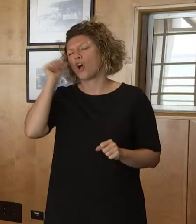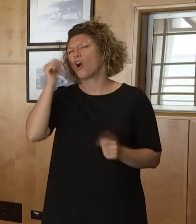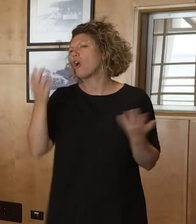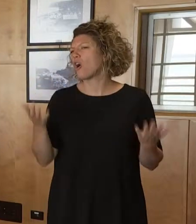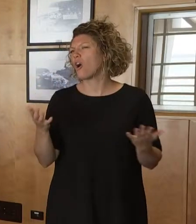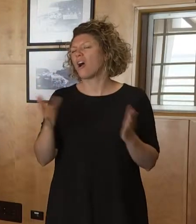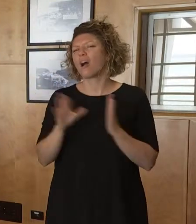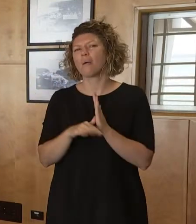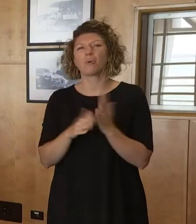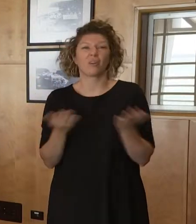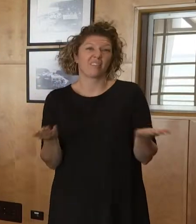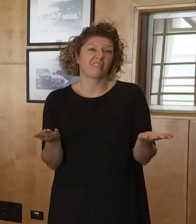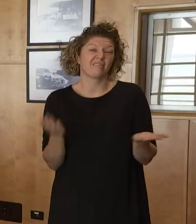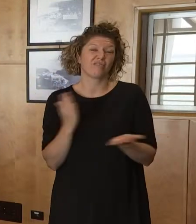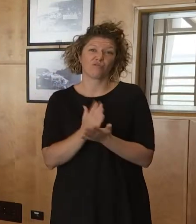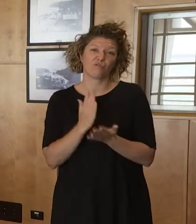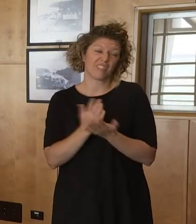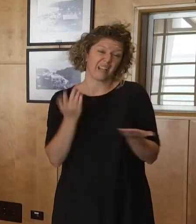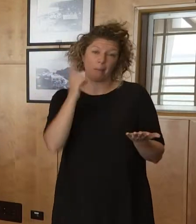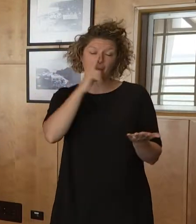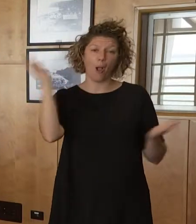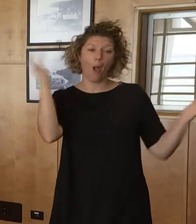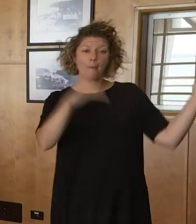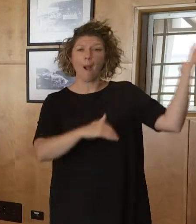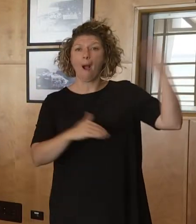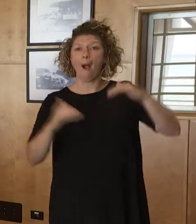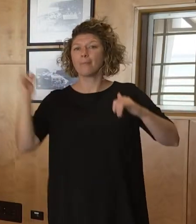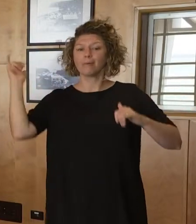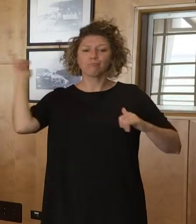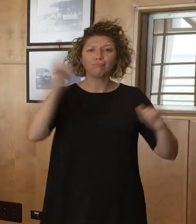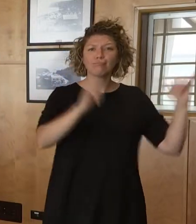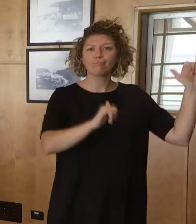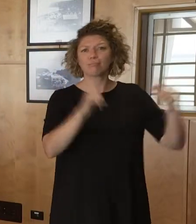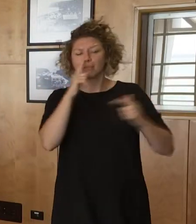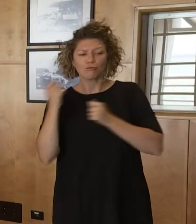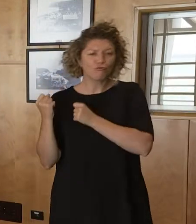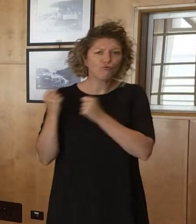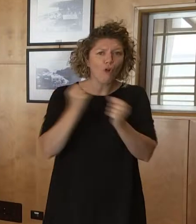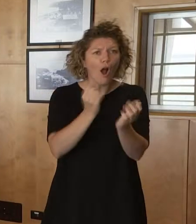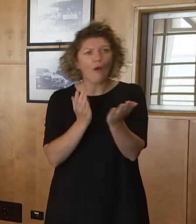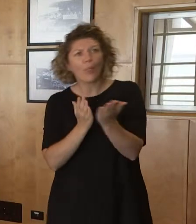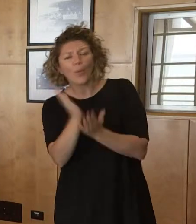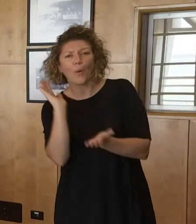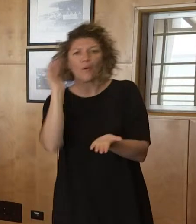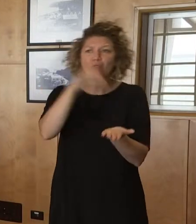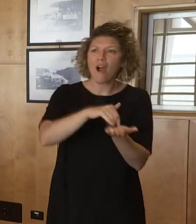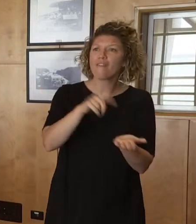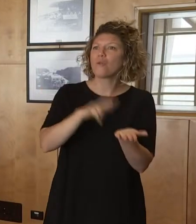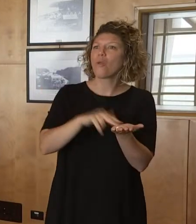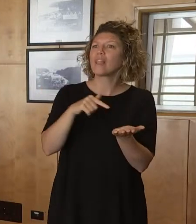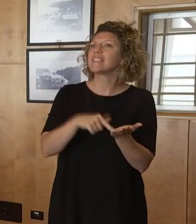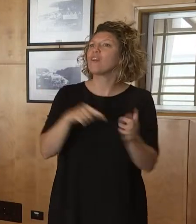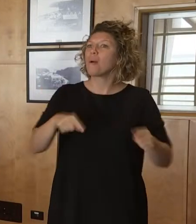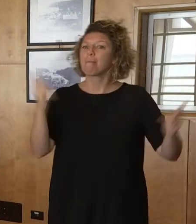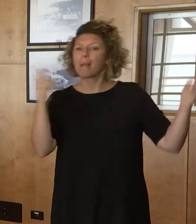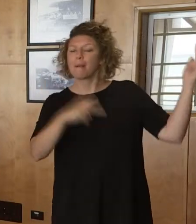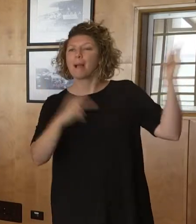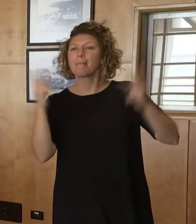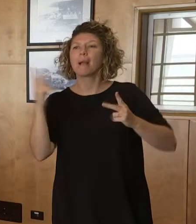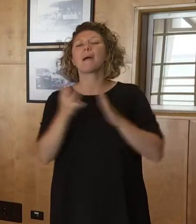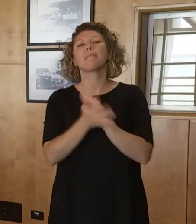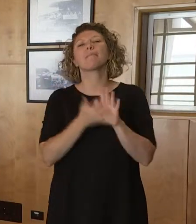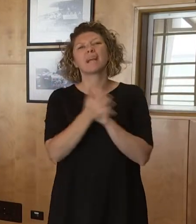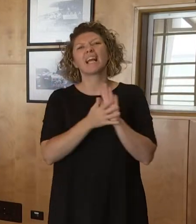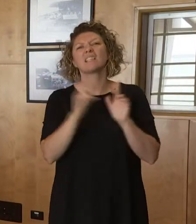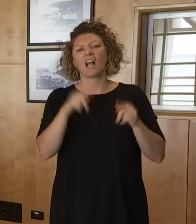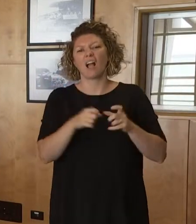to the end of the school holidays and that higher interstate arrivals. And so we really want to get our case numbers back down